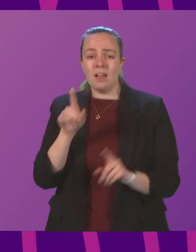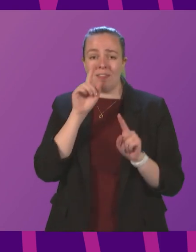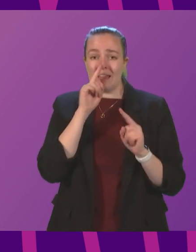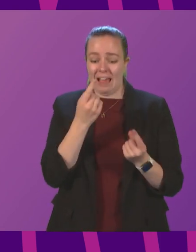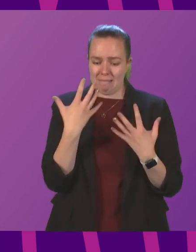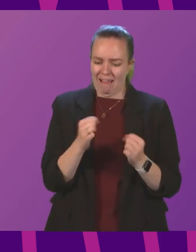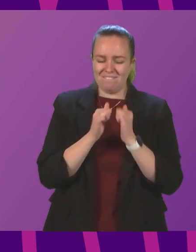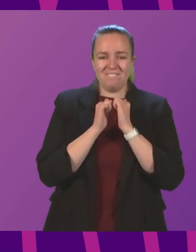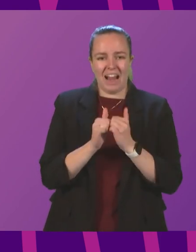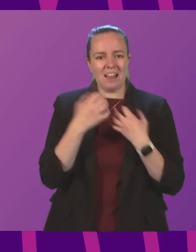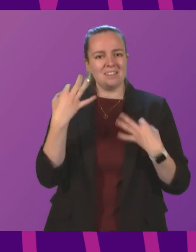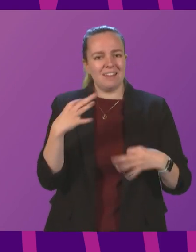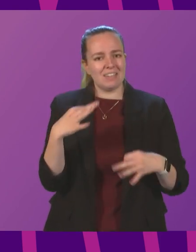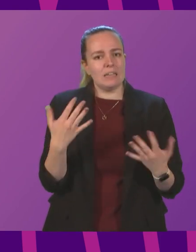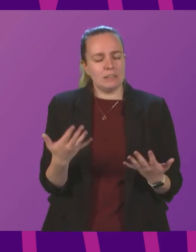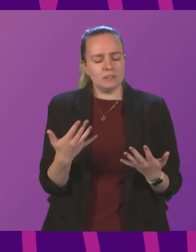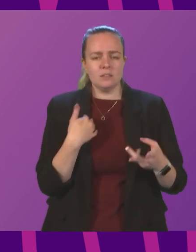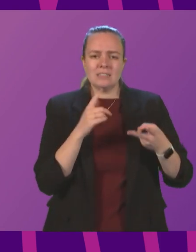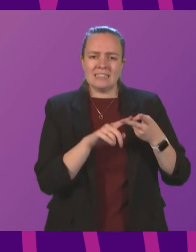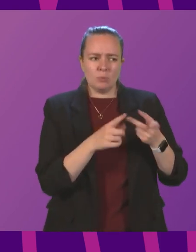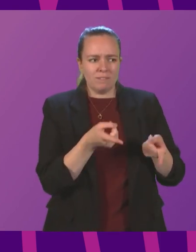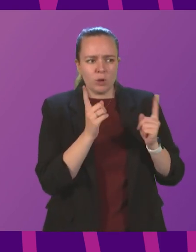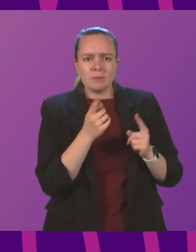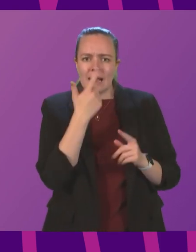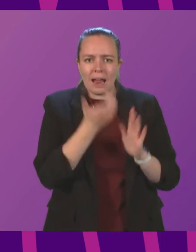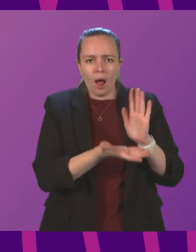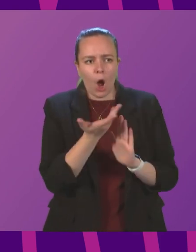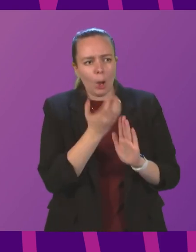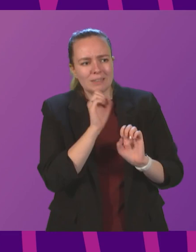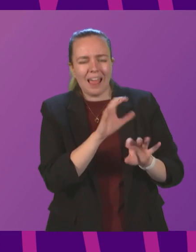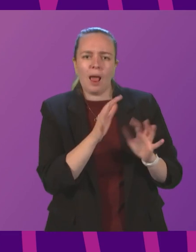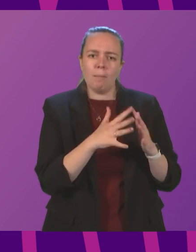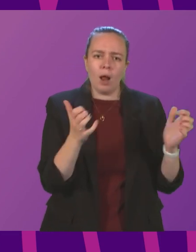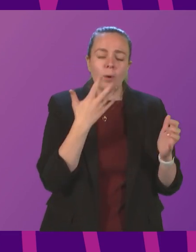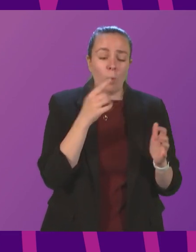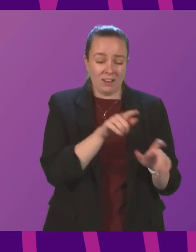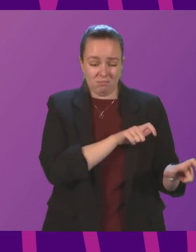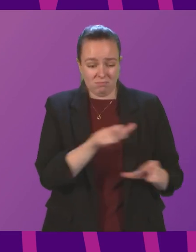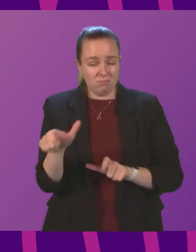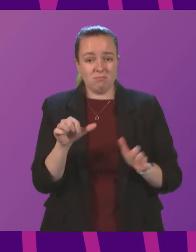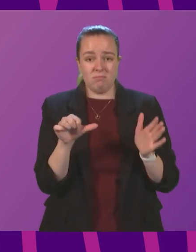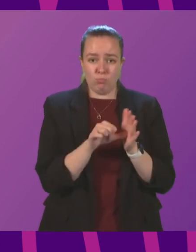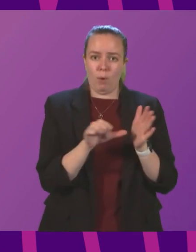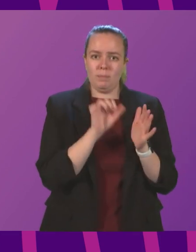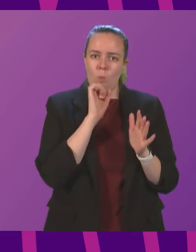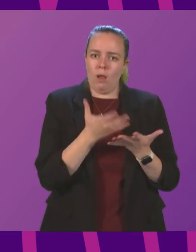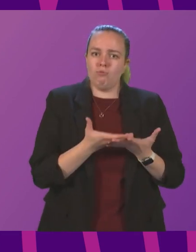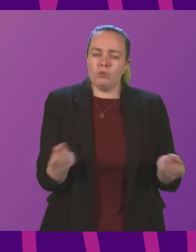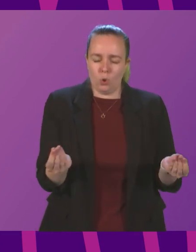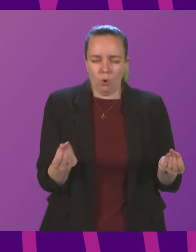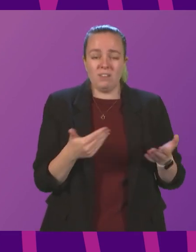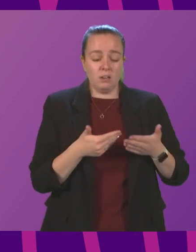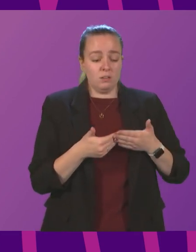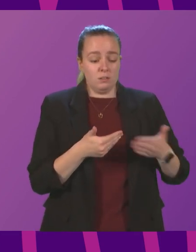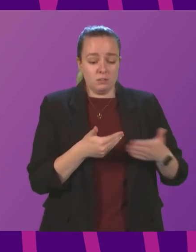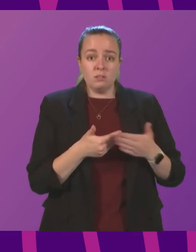valid certificates. Can the Deputy First Minister therefore update Parliament on when these ongoing issues will be resolved? And in the meantime,